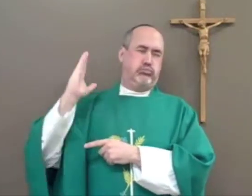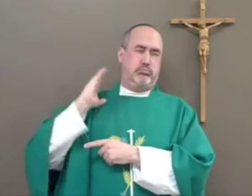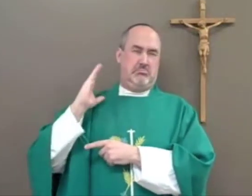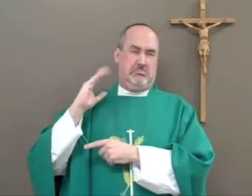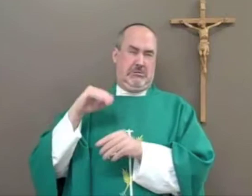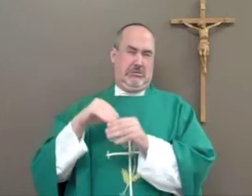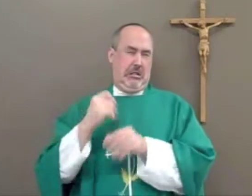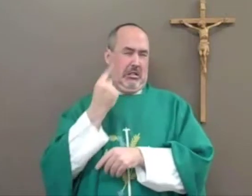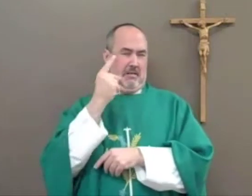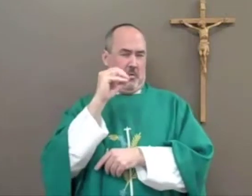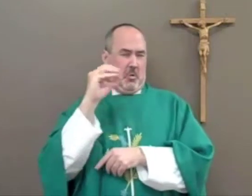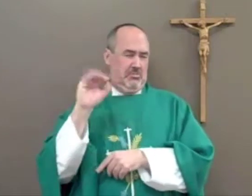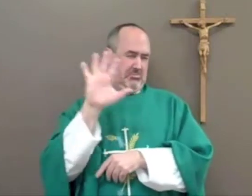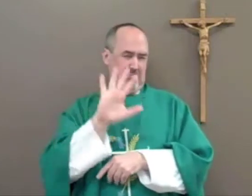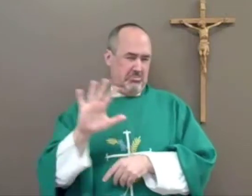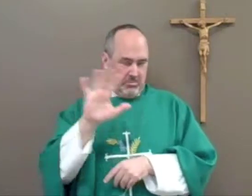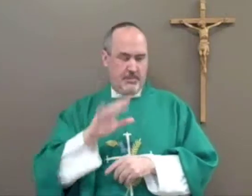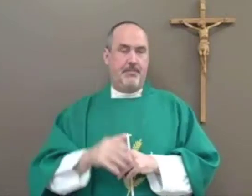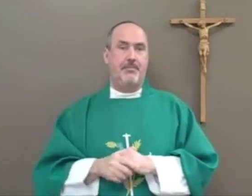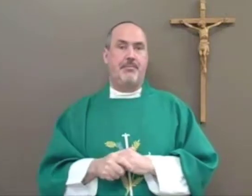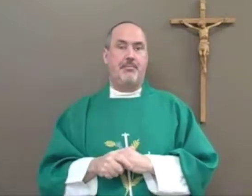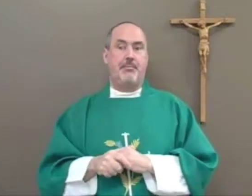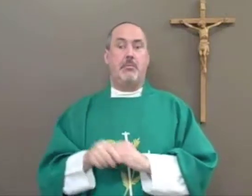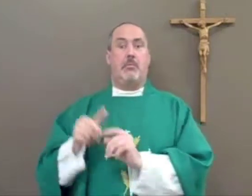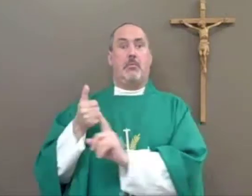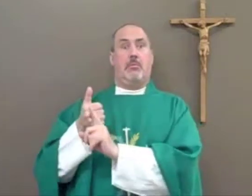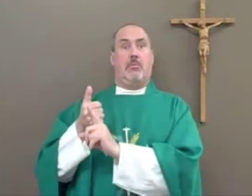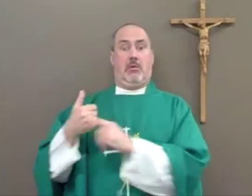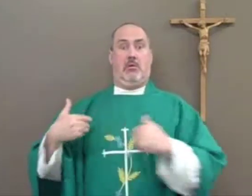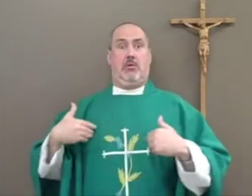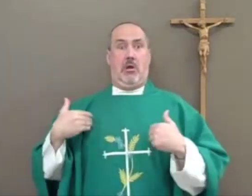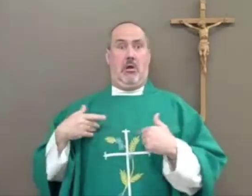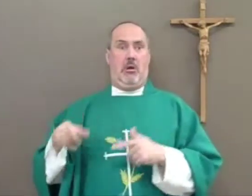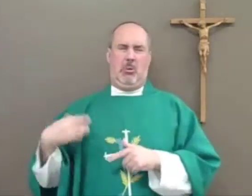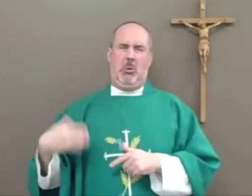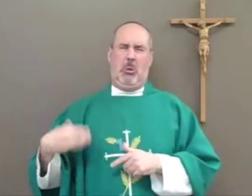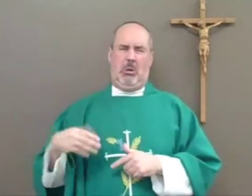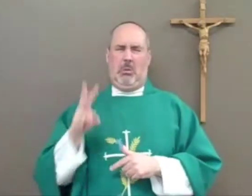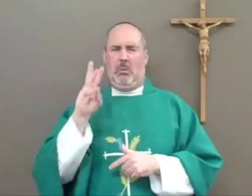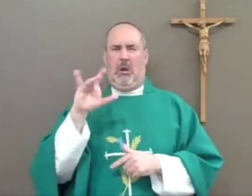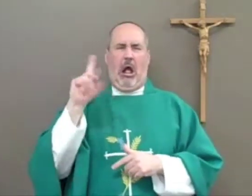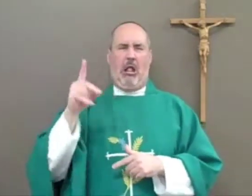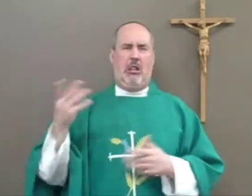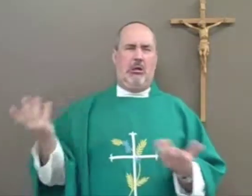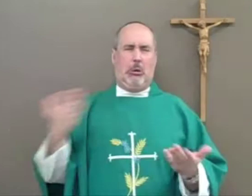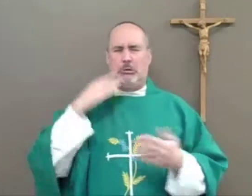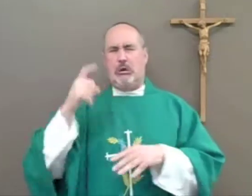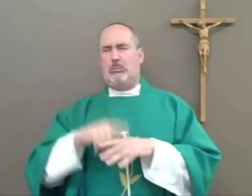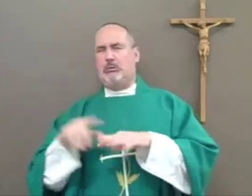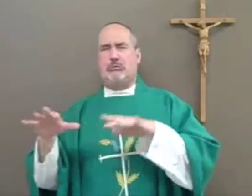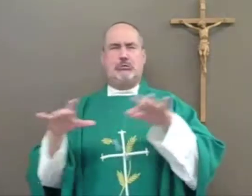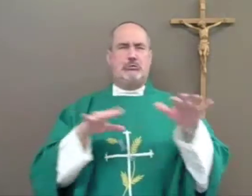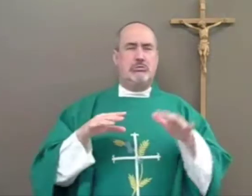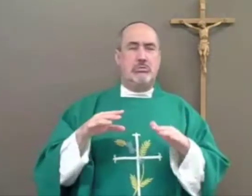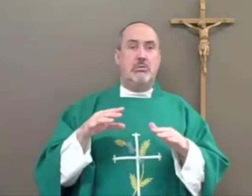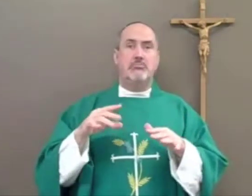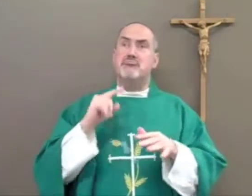This was back in the 1100s. St. Francis was kind of a wild child. He was not a very